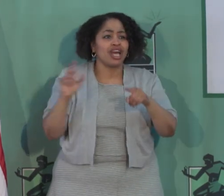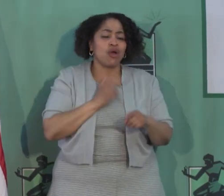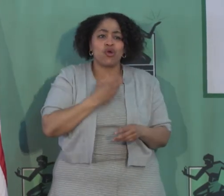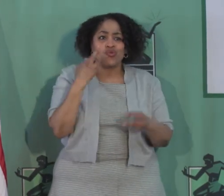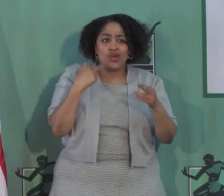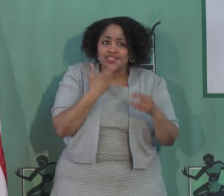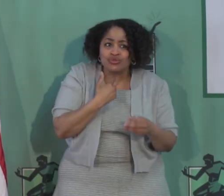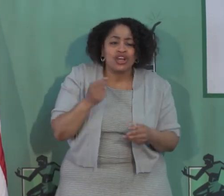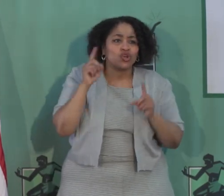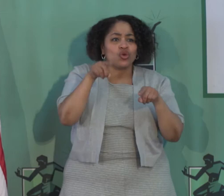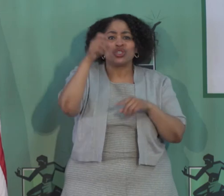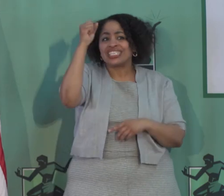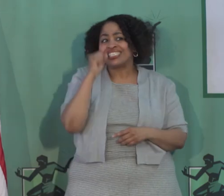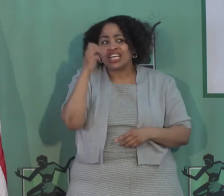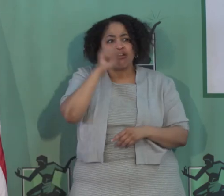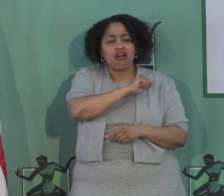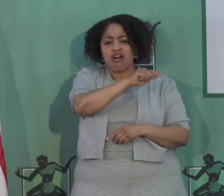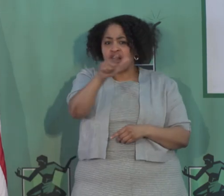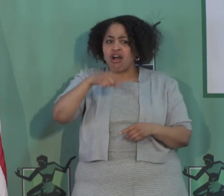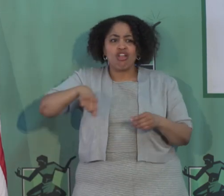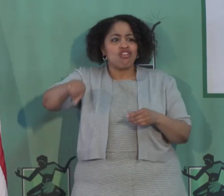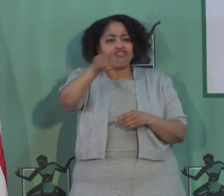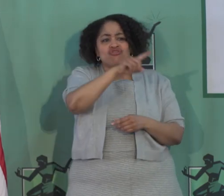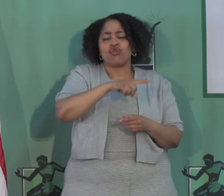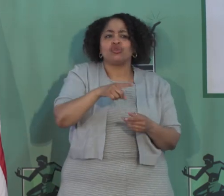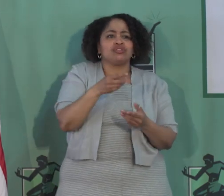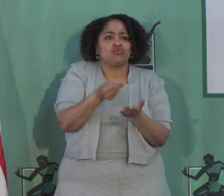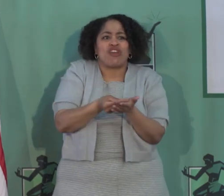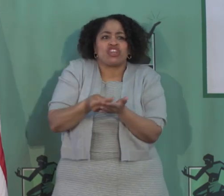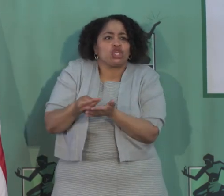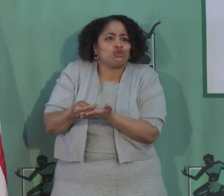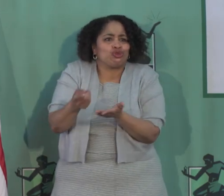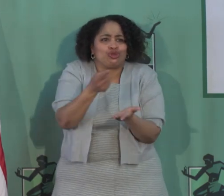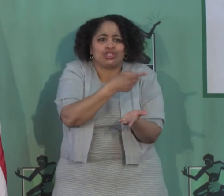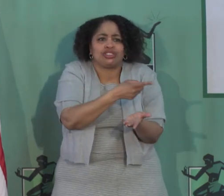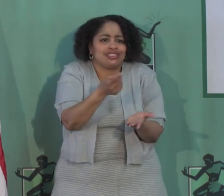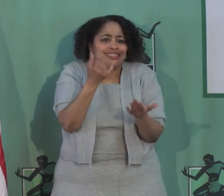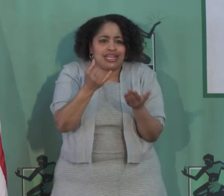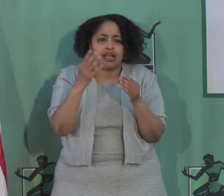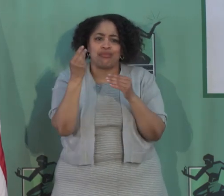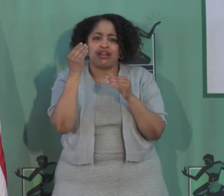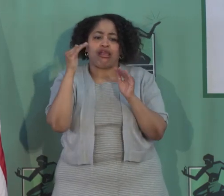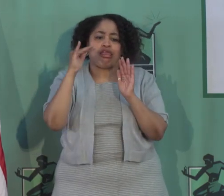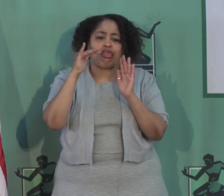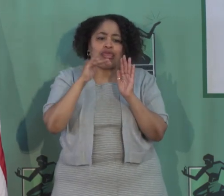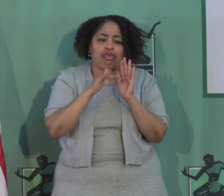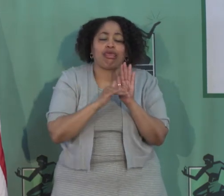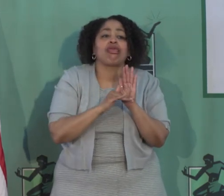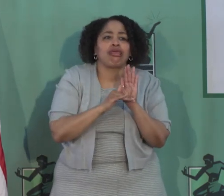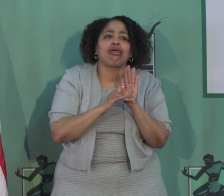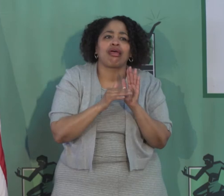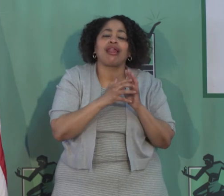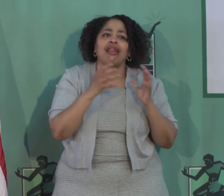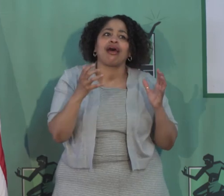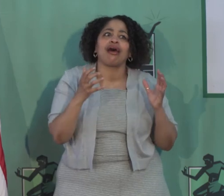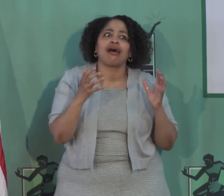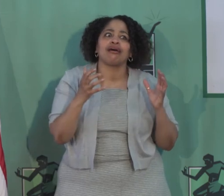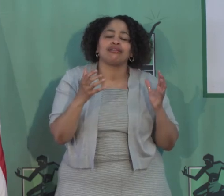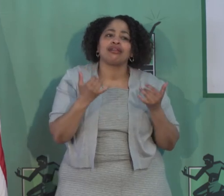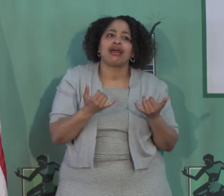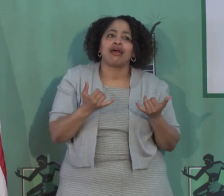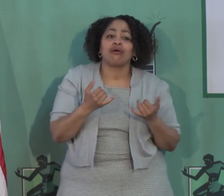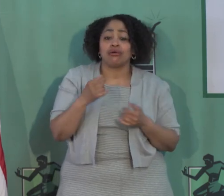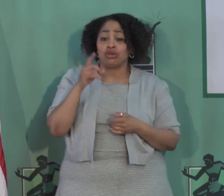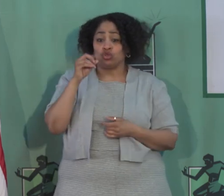going to our casinos. And all of those sources of revenue are down significantly right now. And so